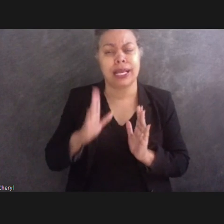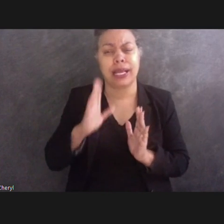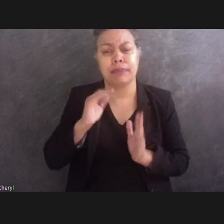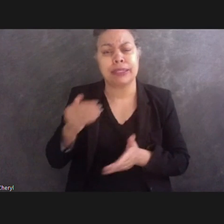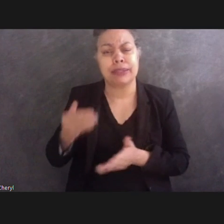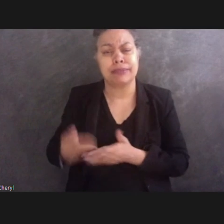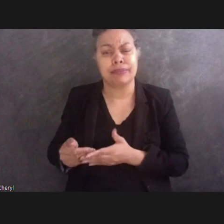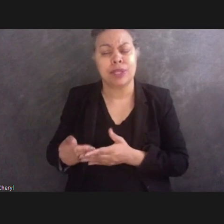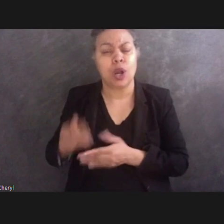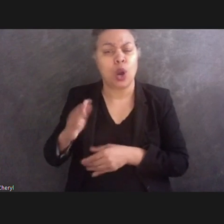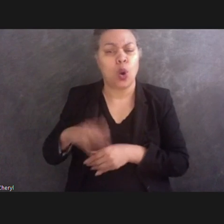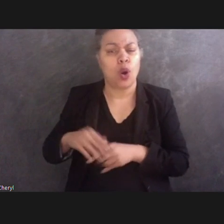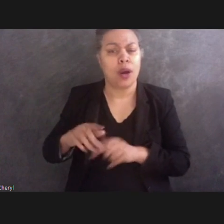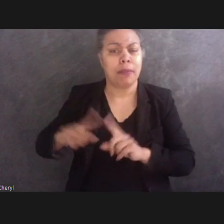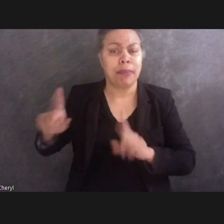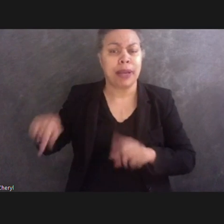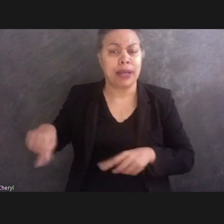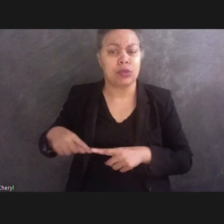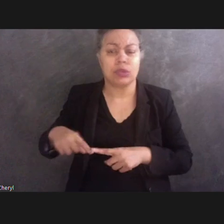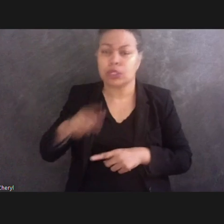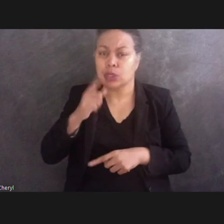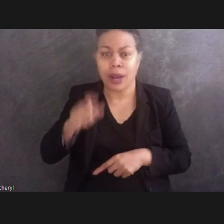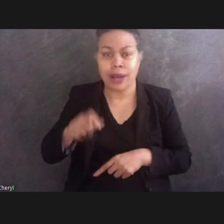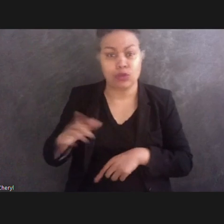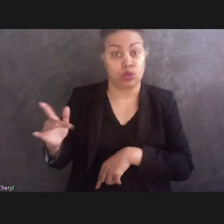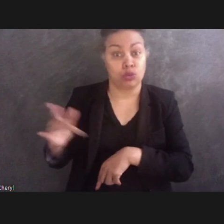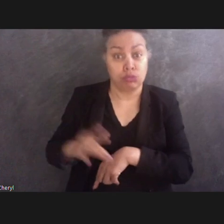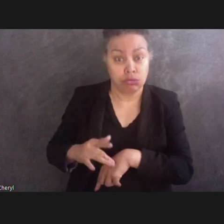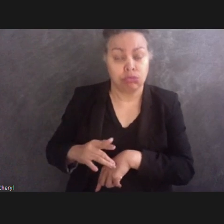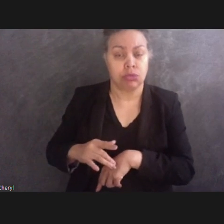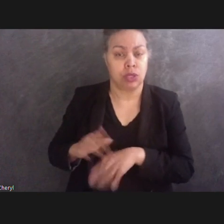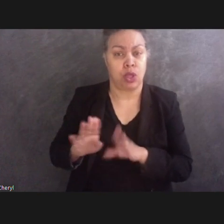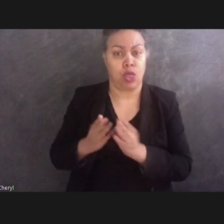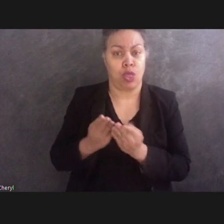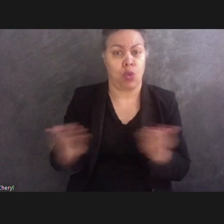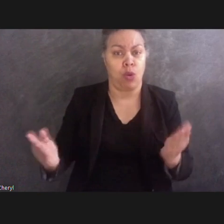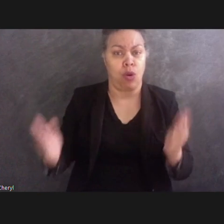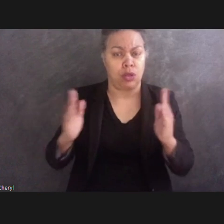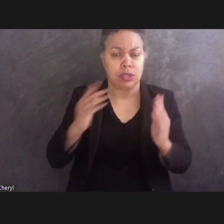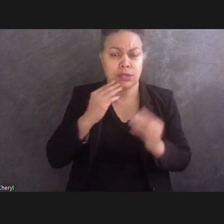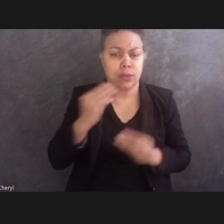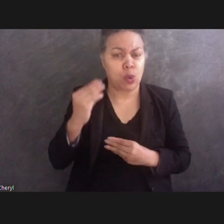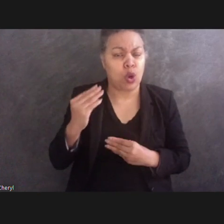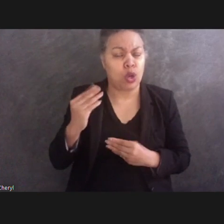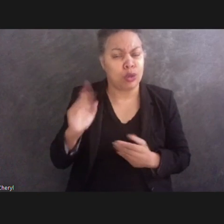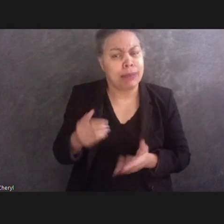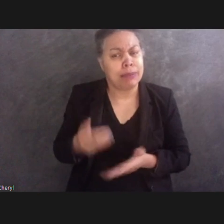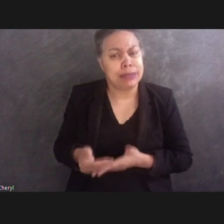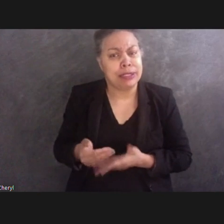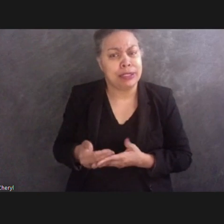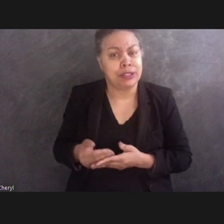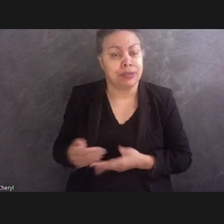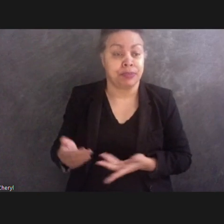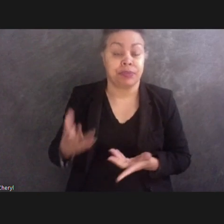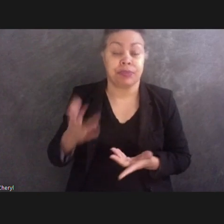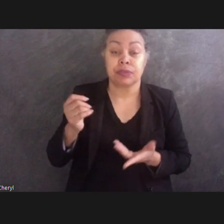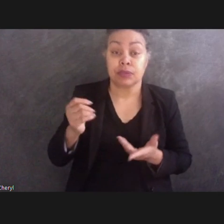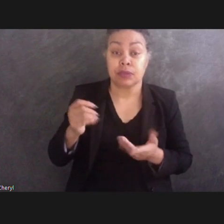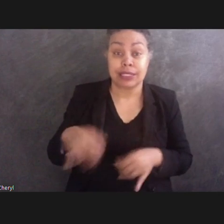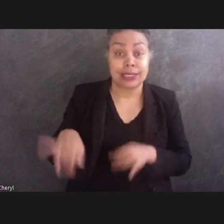rather than directly on the walls of the memorial. Standards for braille signage are found in ADA table